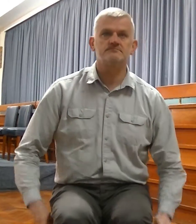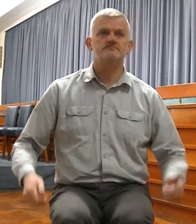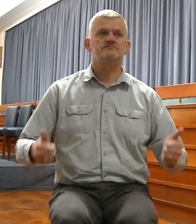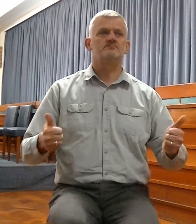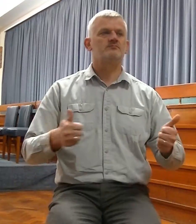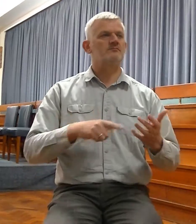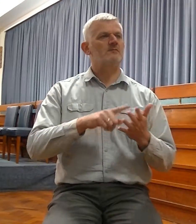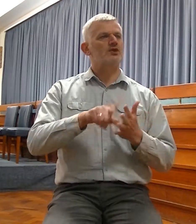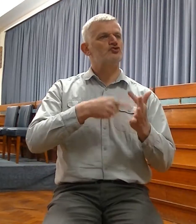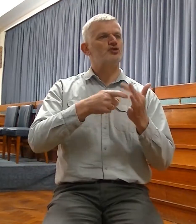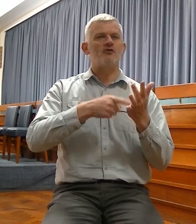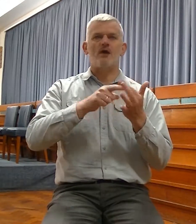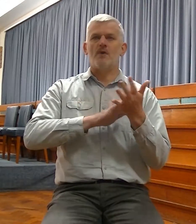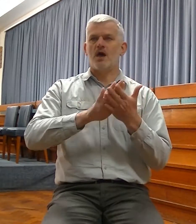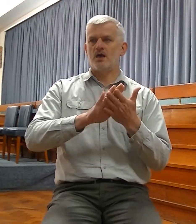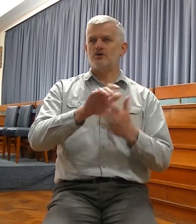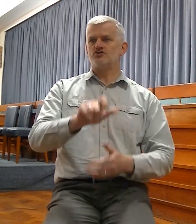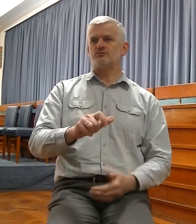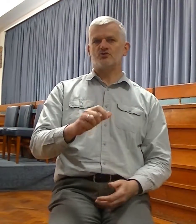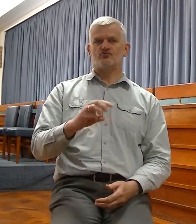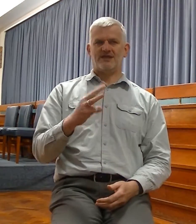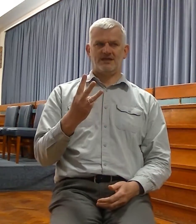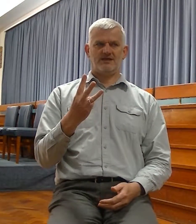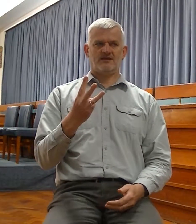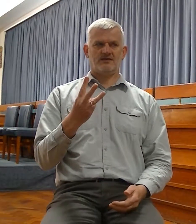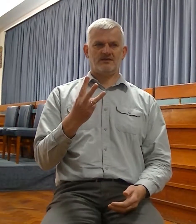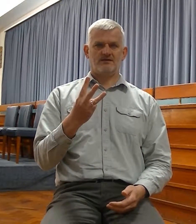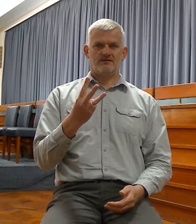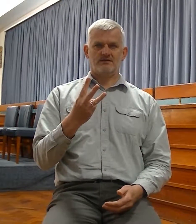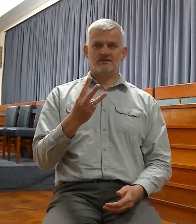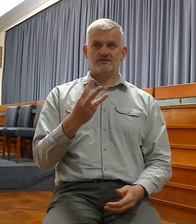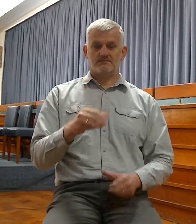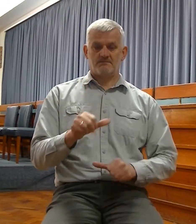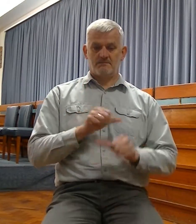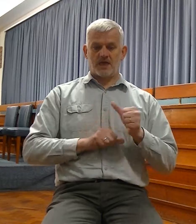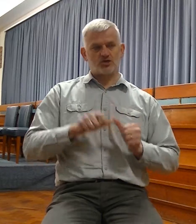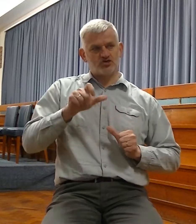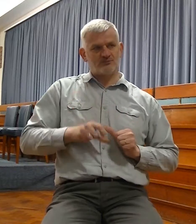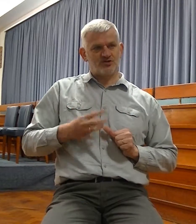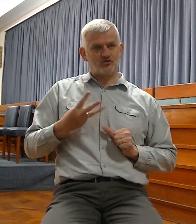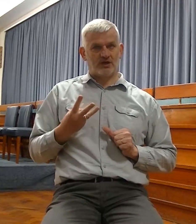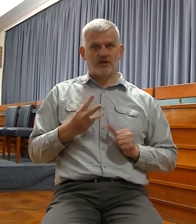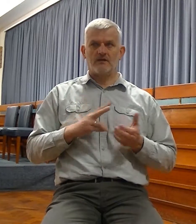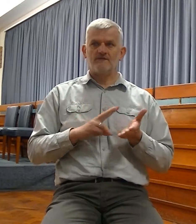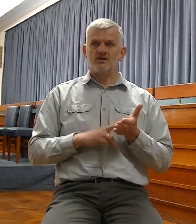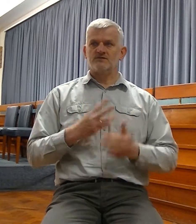Jeremiah, chapter 3, verse 40. Jeremiah, chapter 3, verse 40.